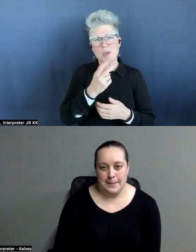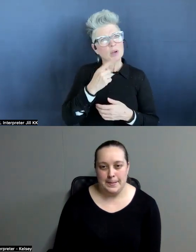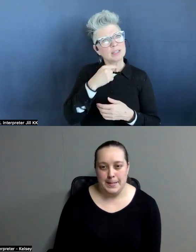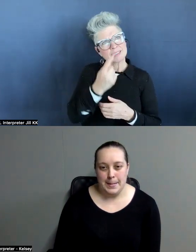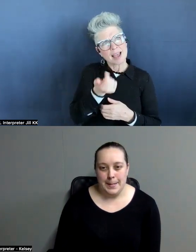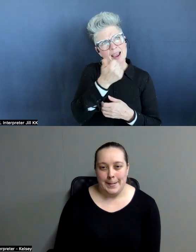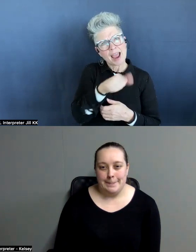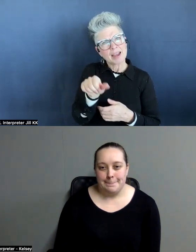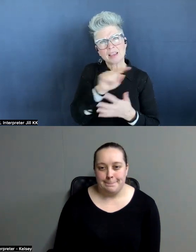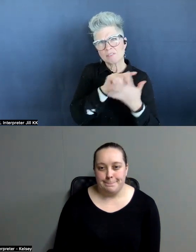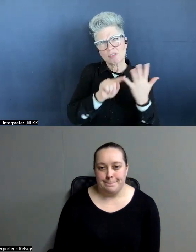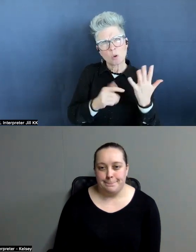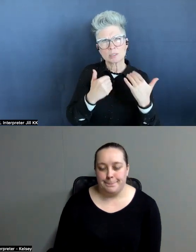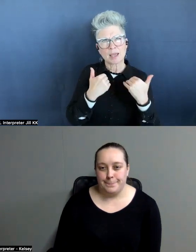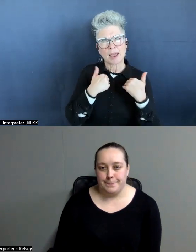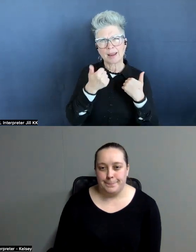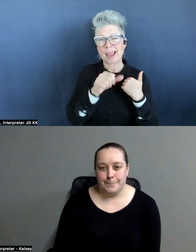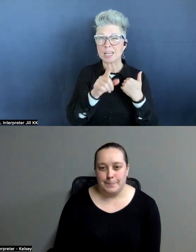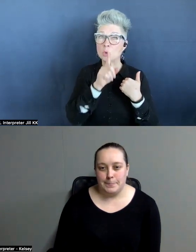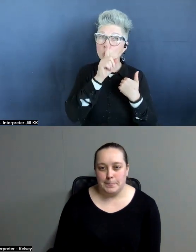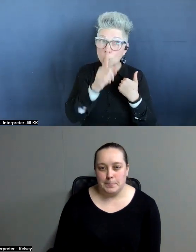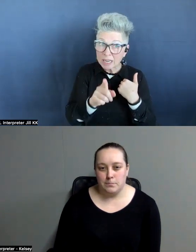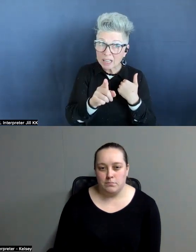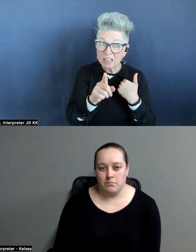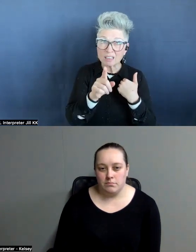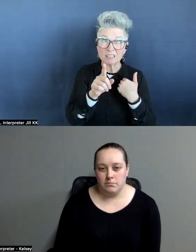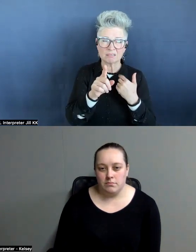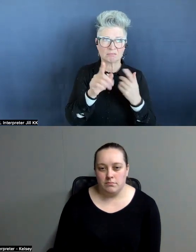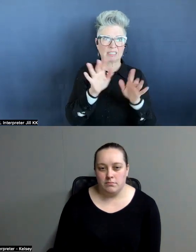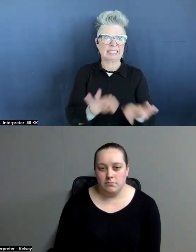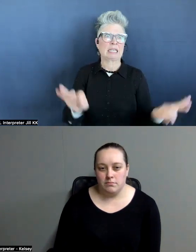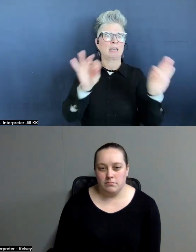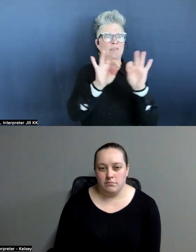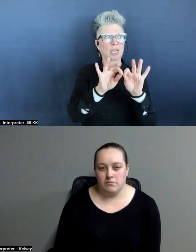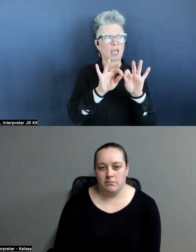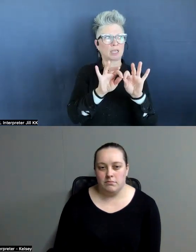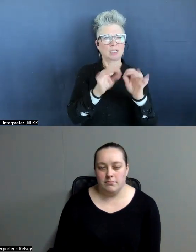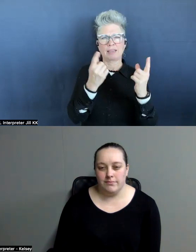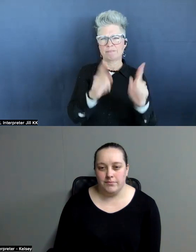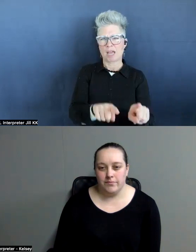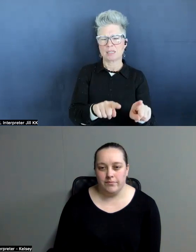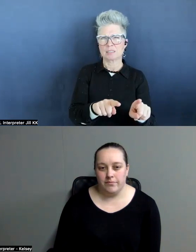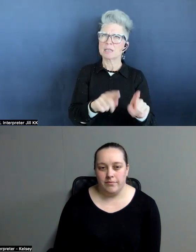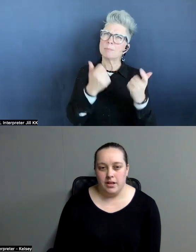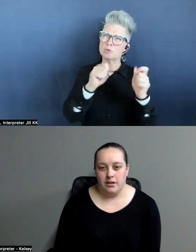had any real significant events. I'm trying to think, um,